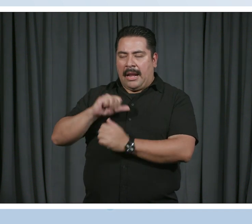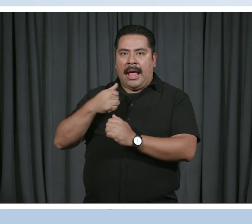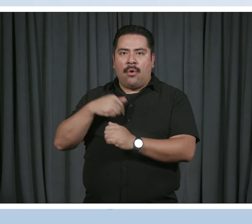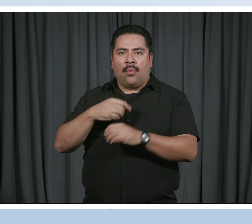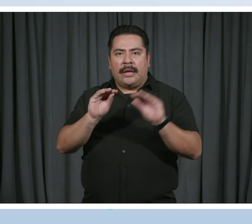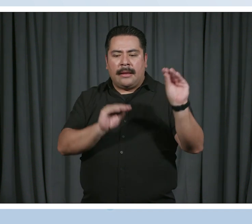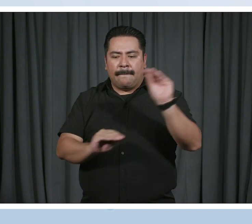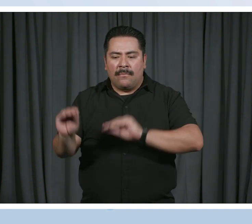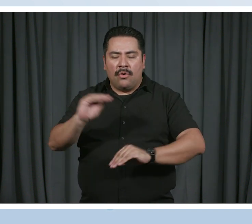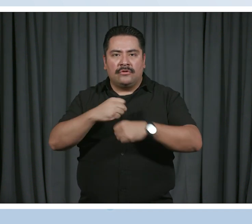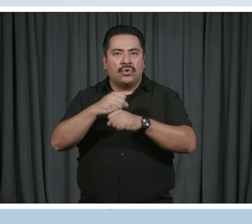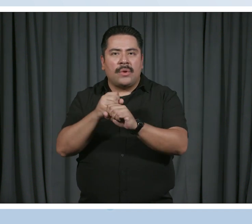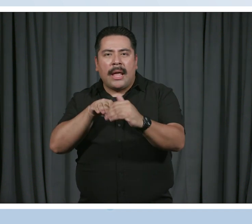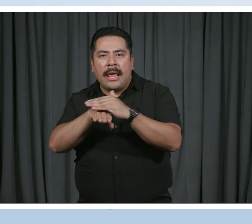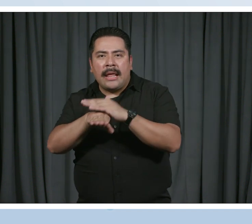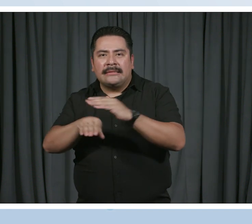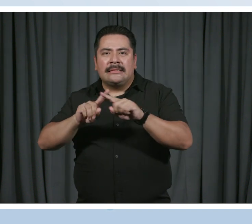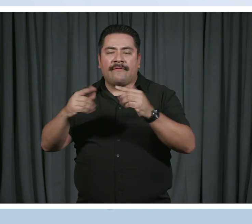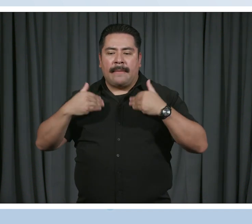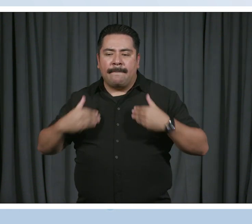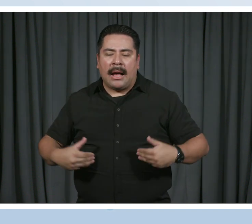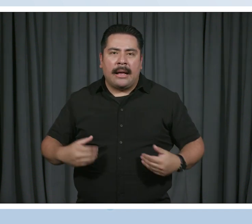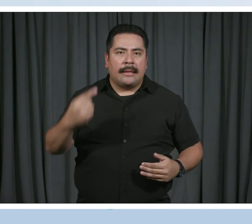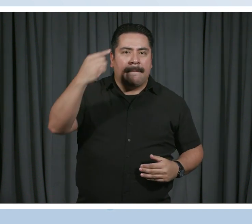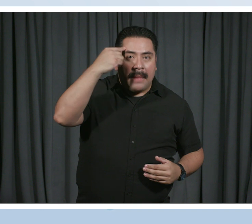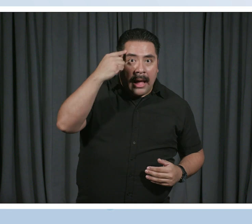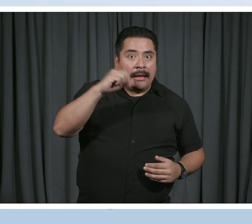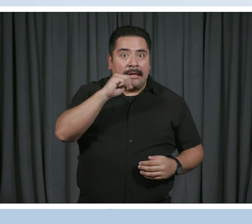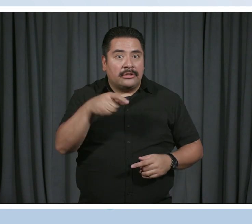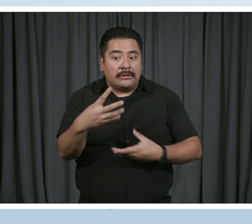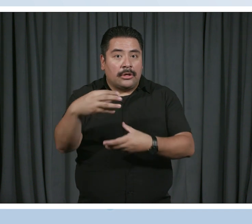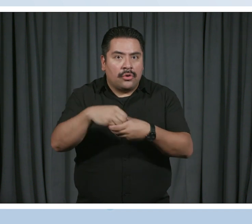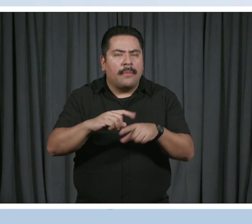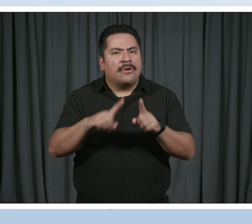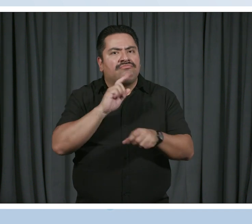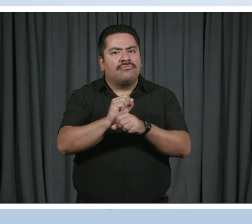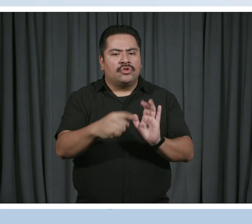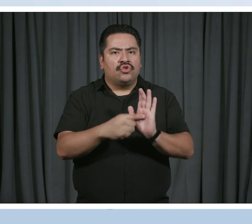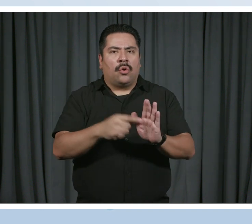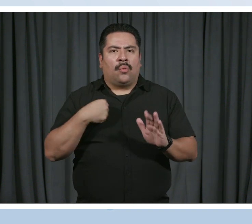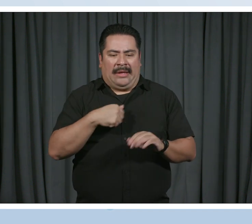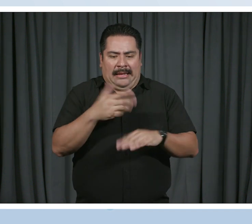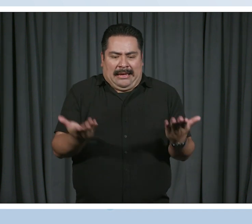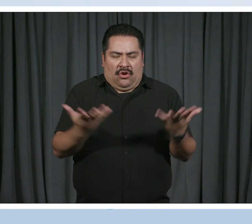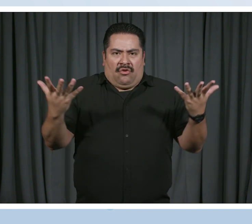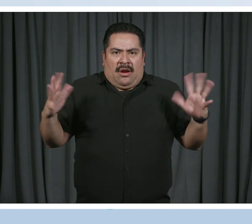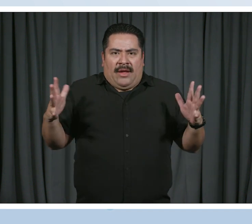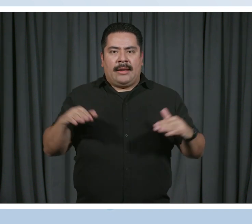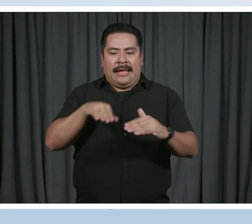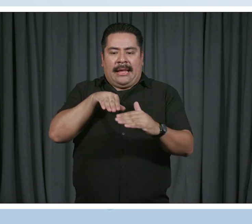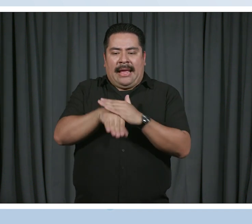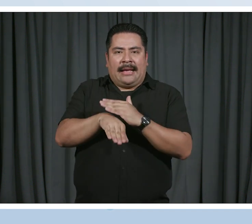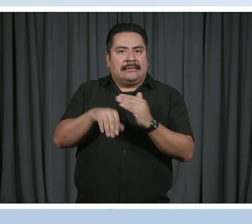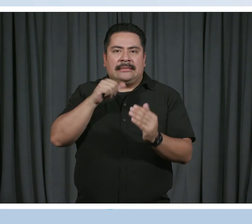to create access for different body minds, not just to be included, but to show we're already here, access this